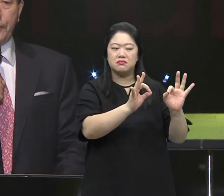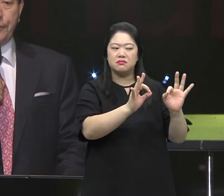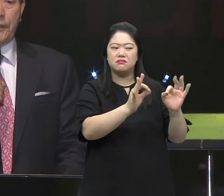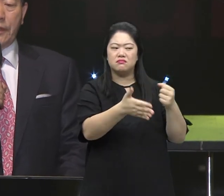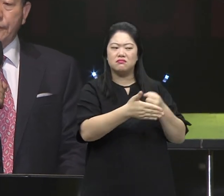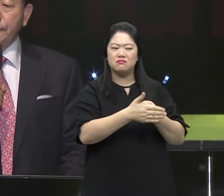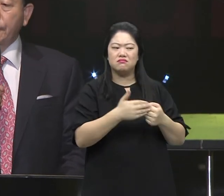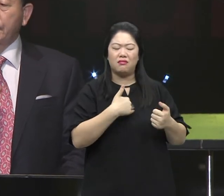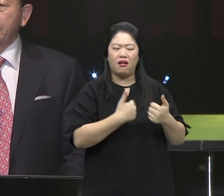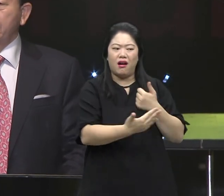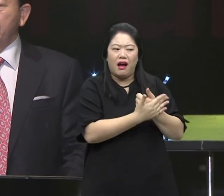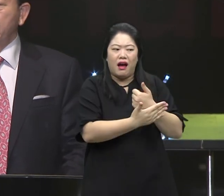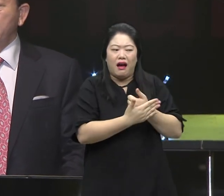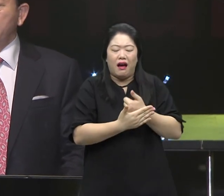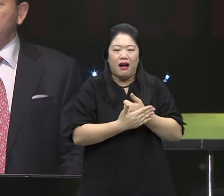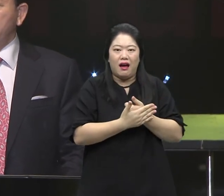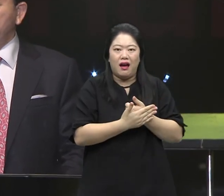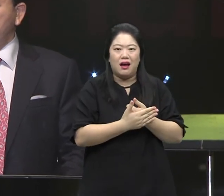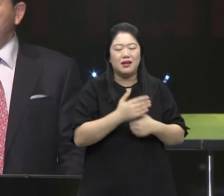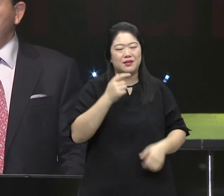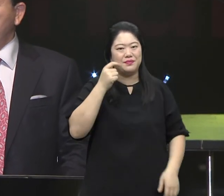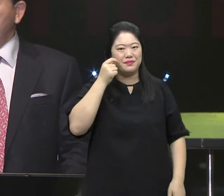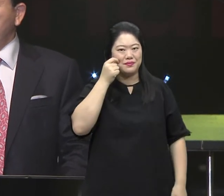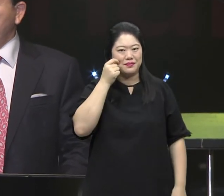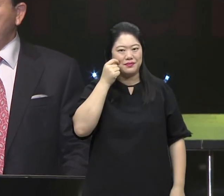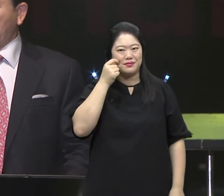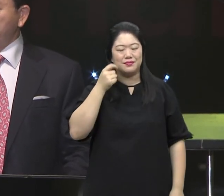And so I could not receive any help from them. And